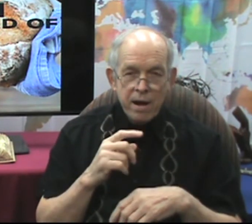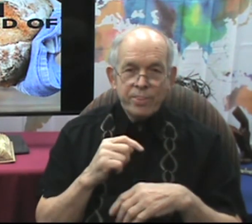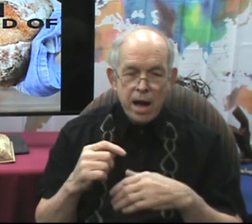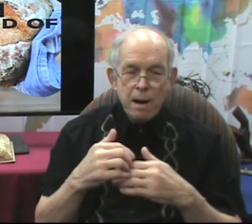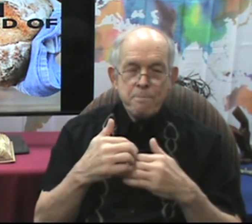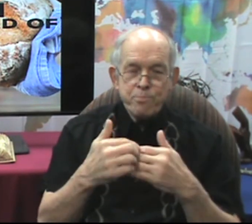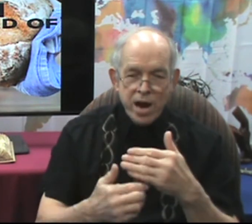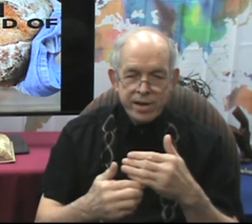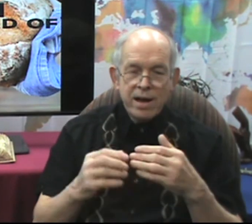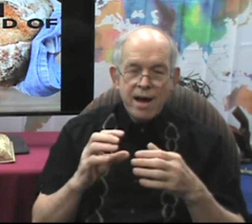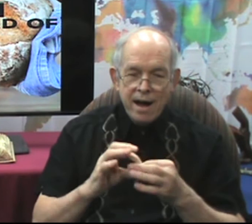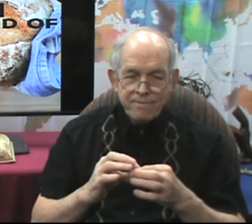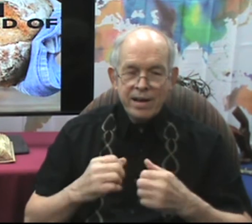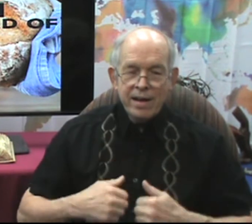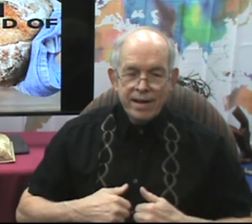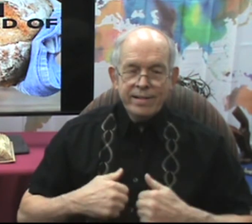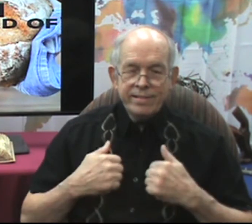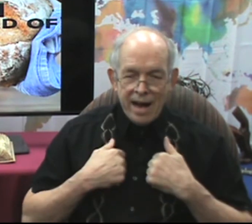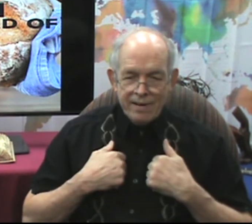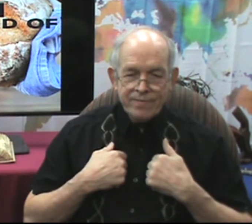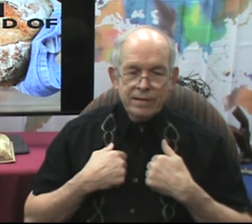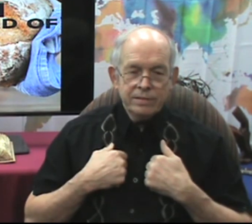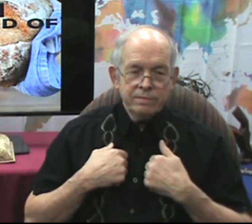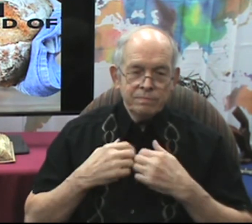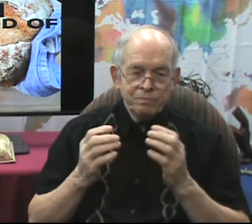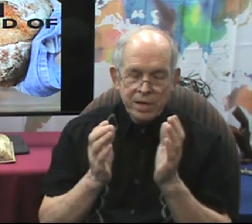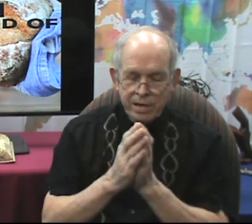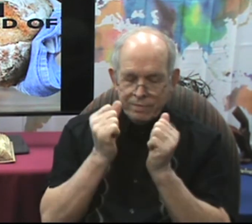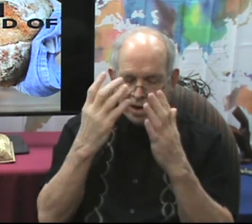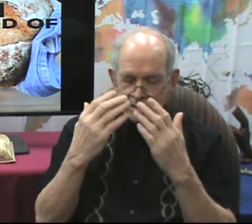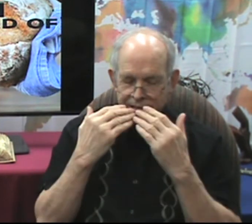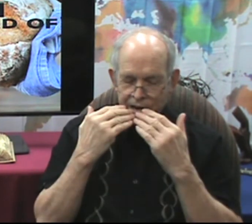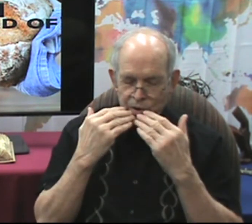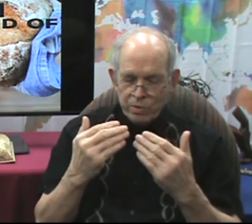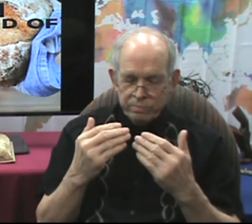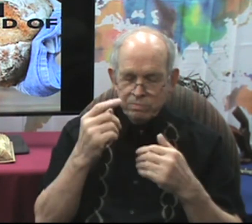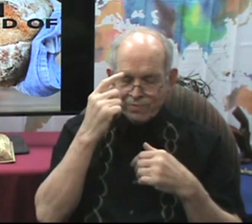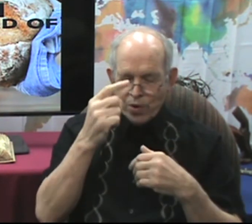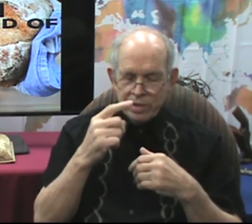the bread of knife. Father, thank you for the